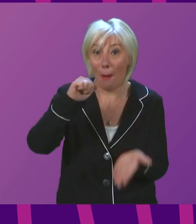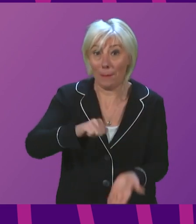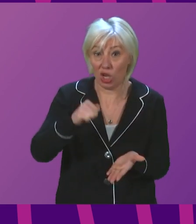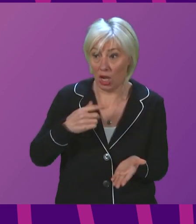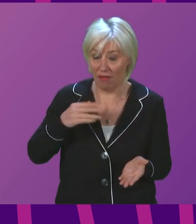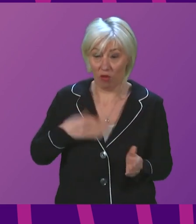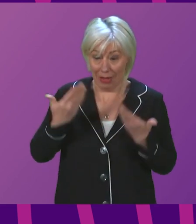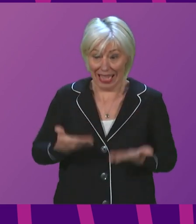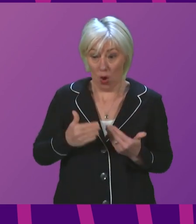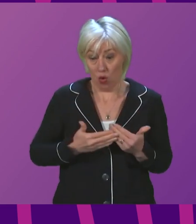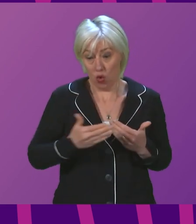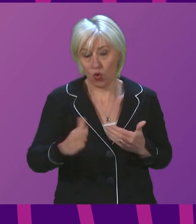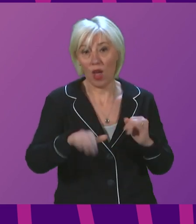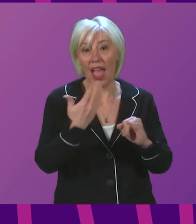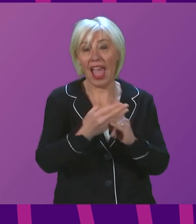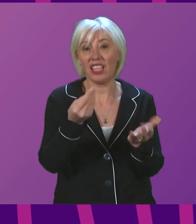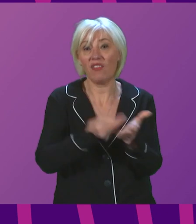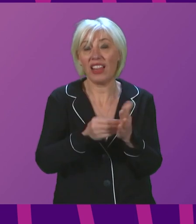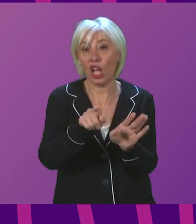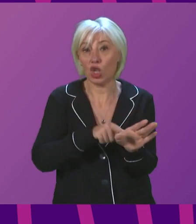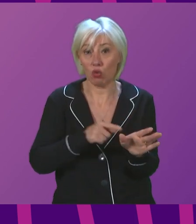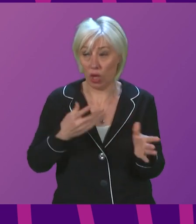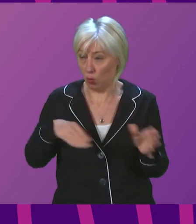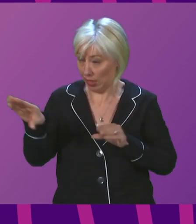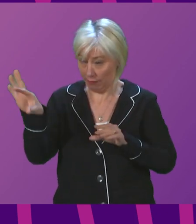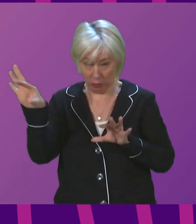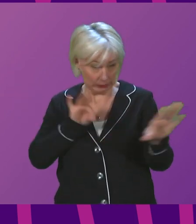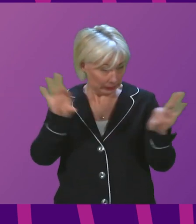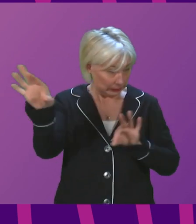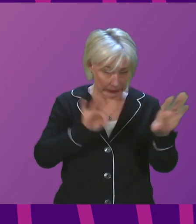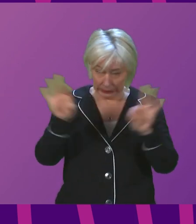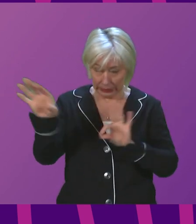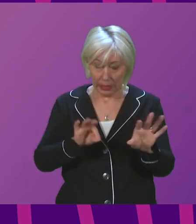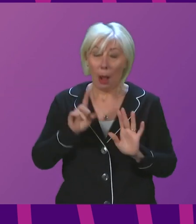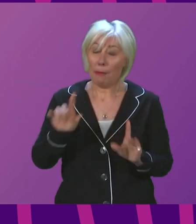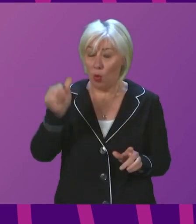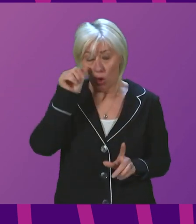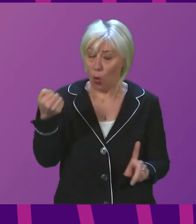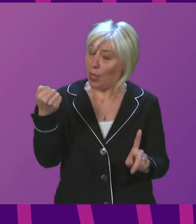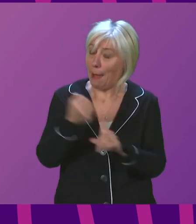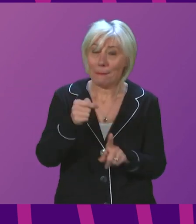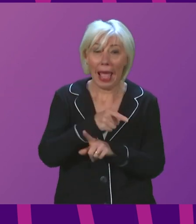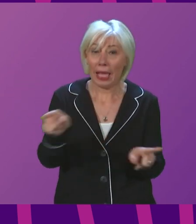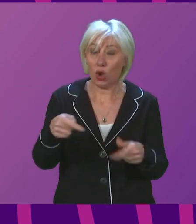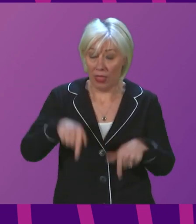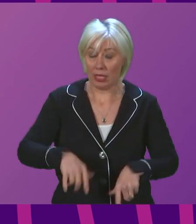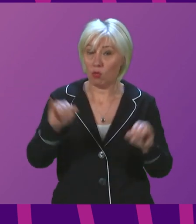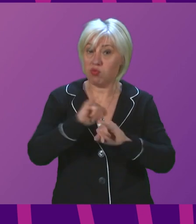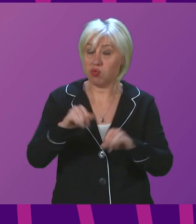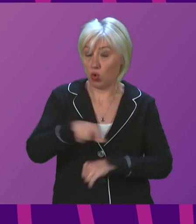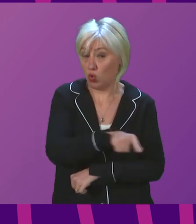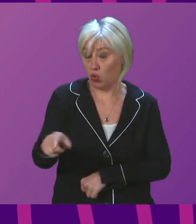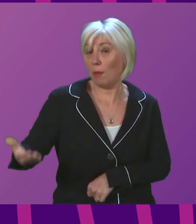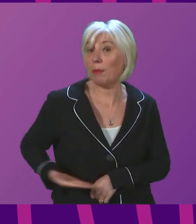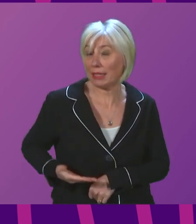financial year. This will involve really difficult decisions, but the impact of the current crisis on business is such that we